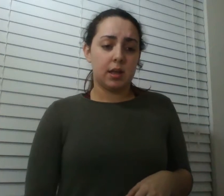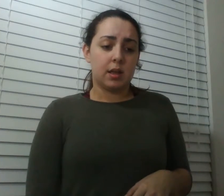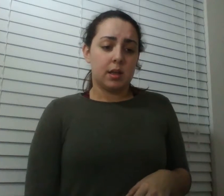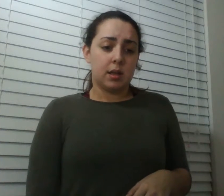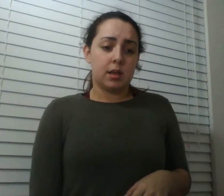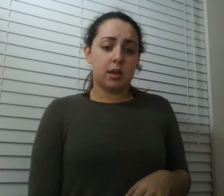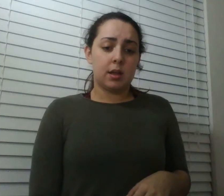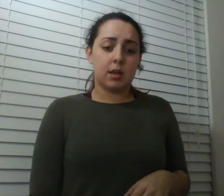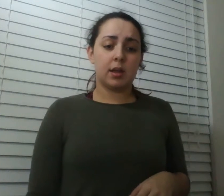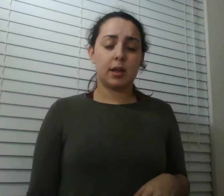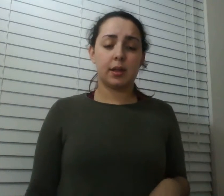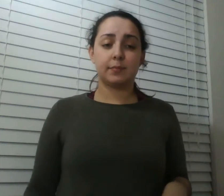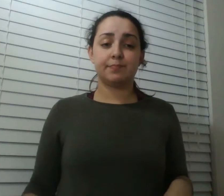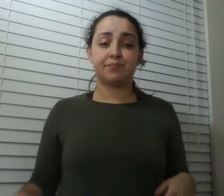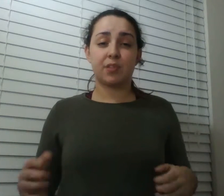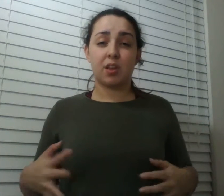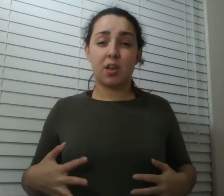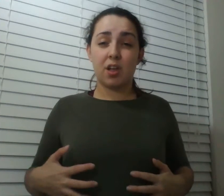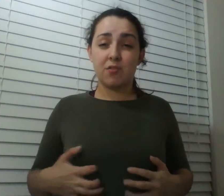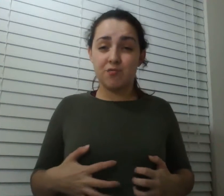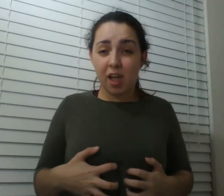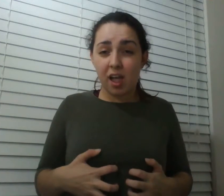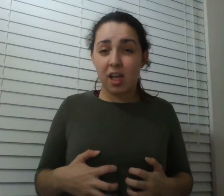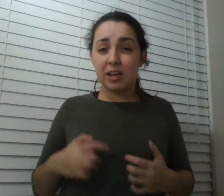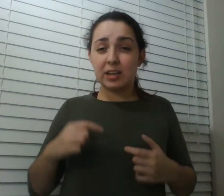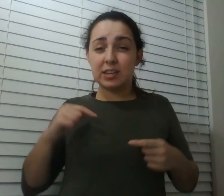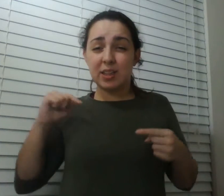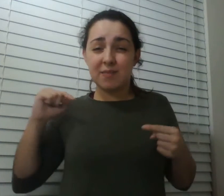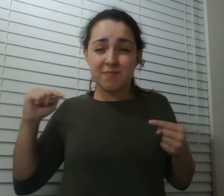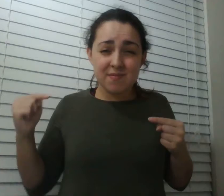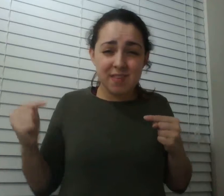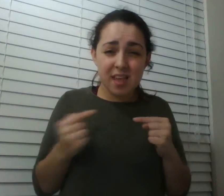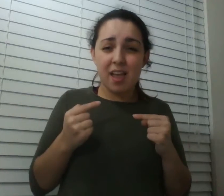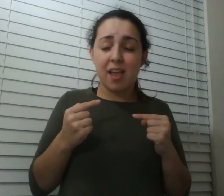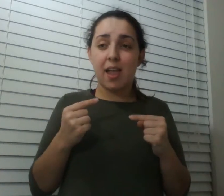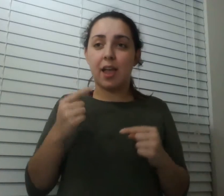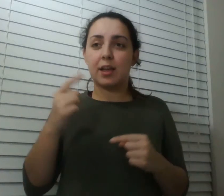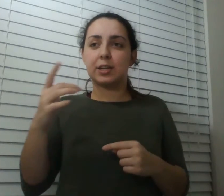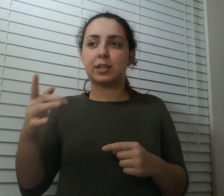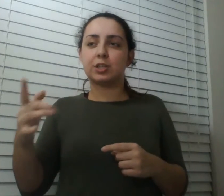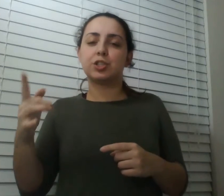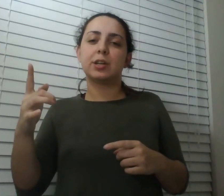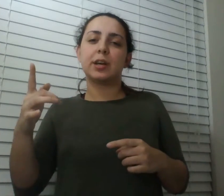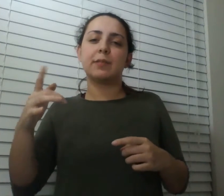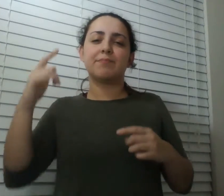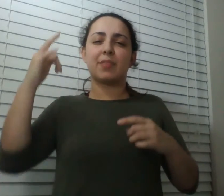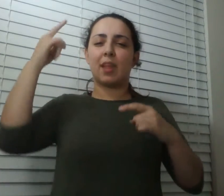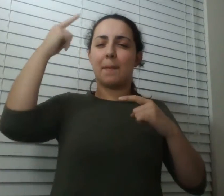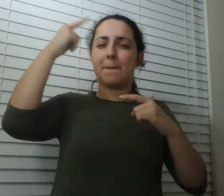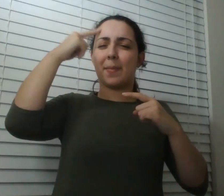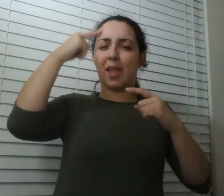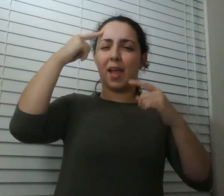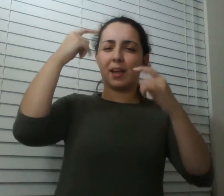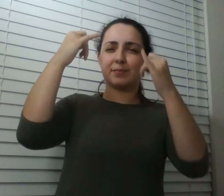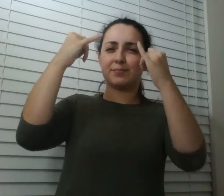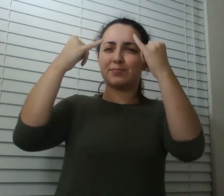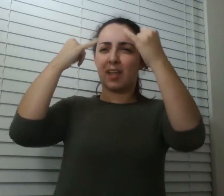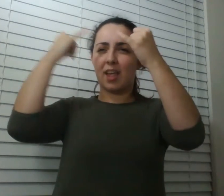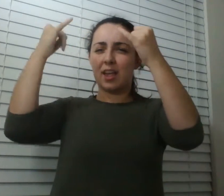were intense i would swim towards the horizon this is our third pain calibrator eula i'm eula bis i'm